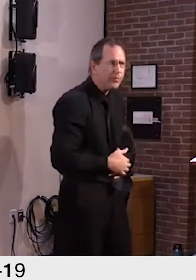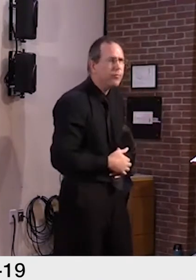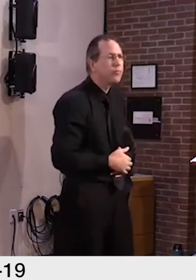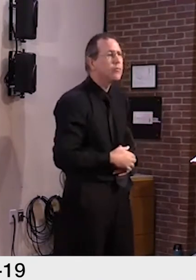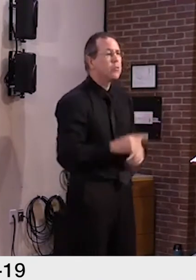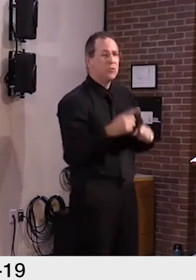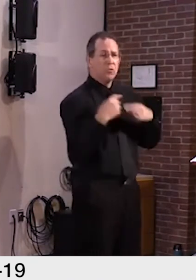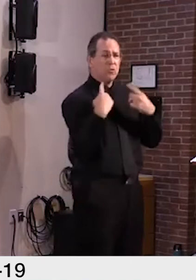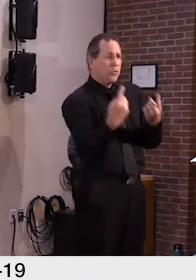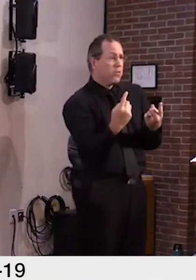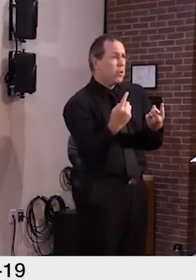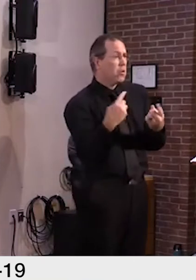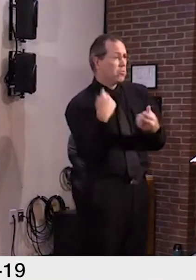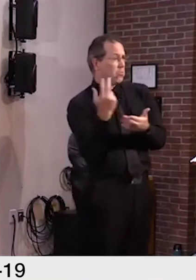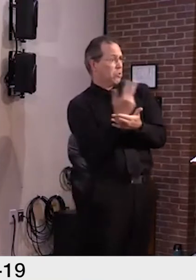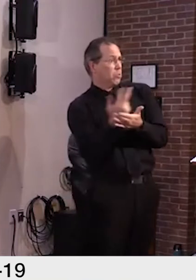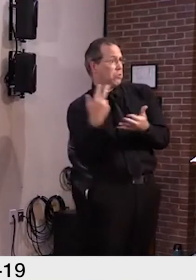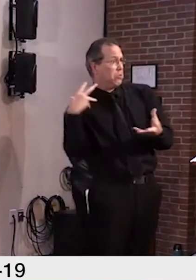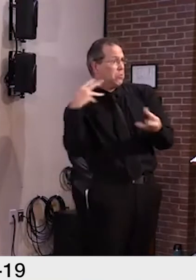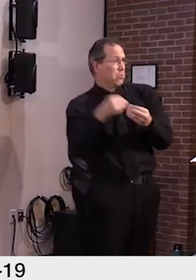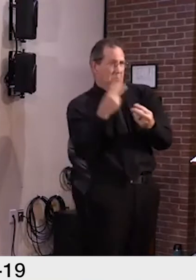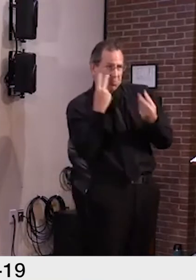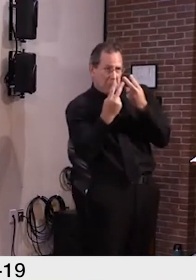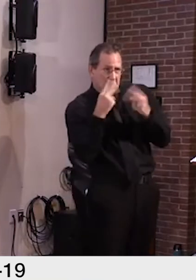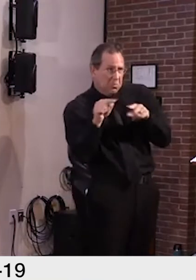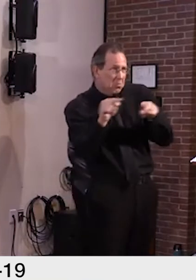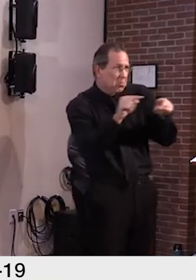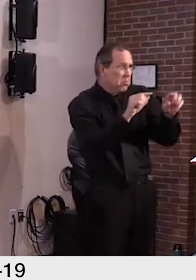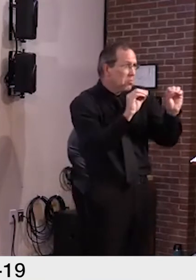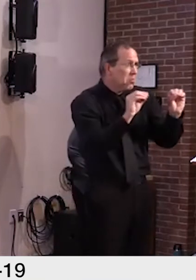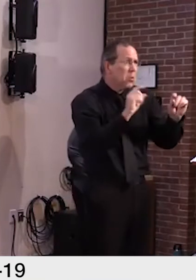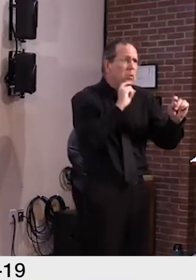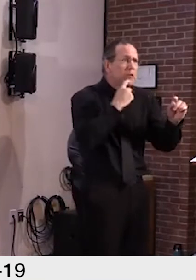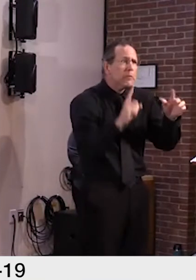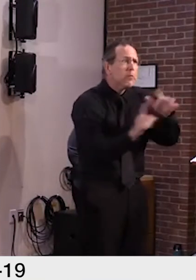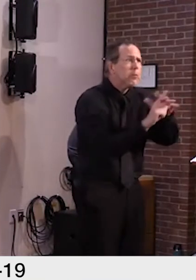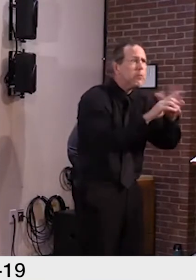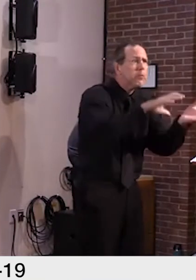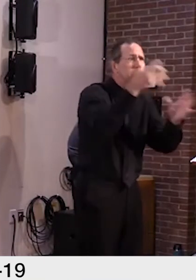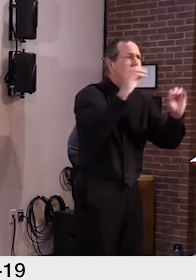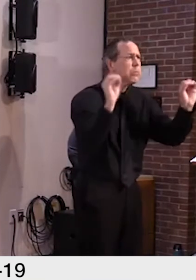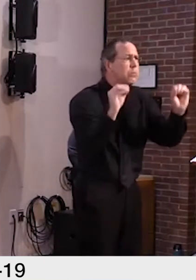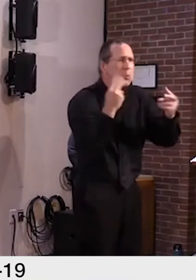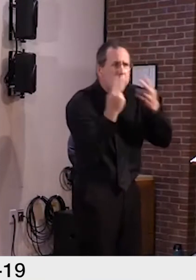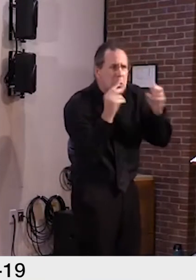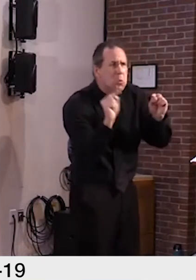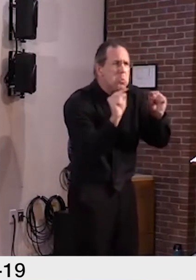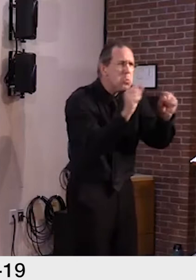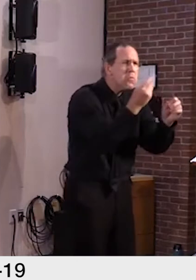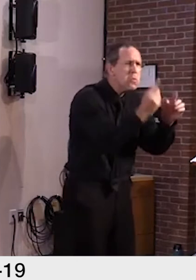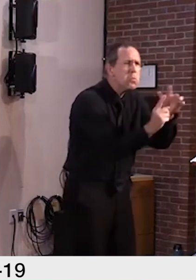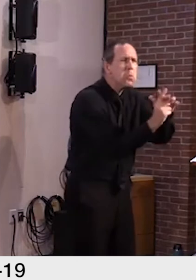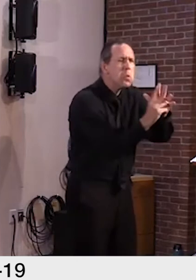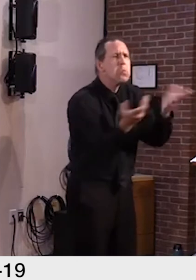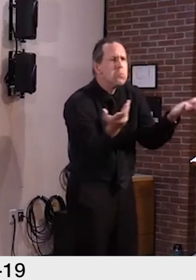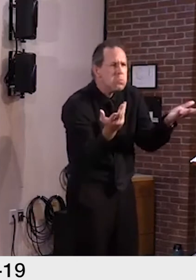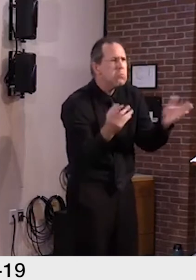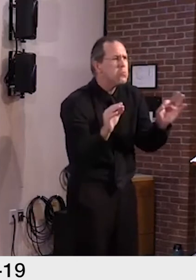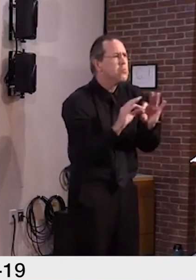indications are their work is paying off. But here's what's so important for the rest of us to remember.